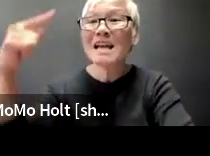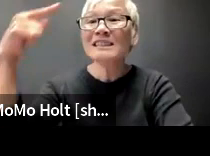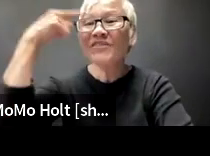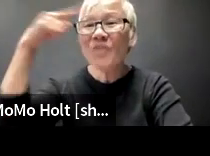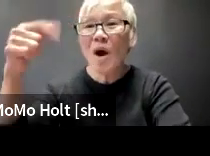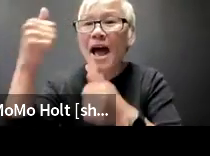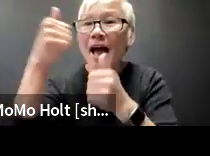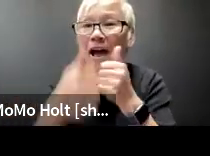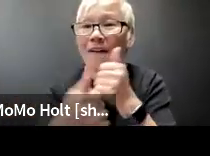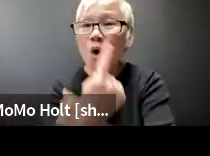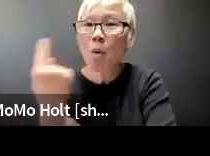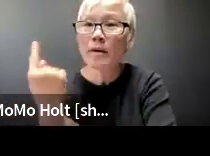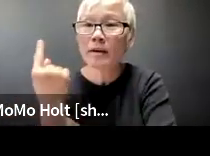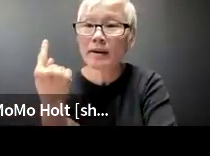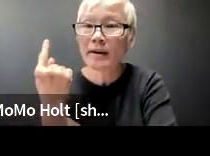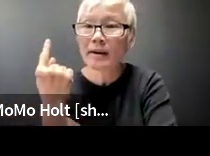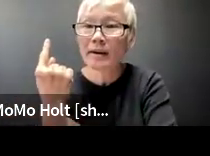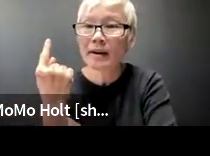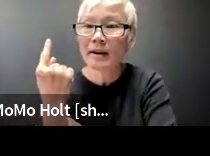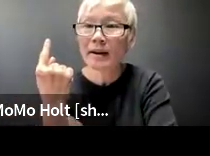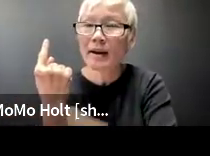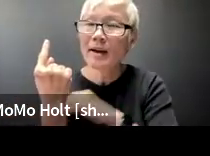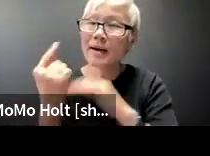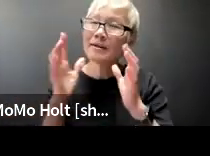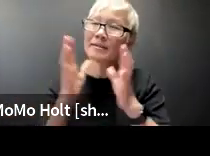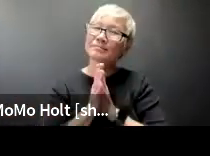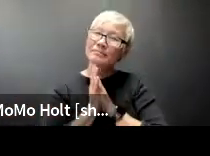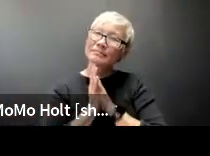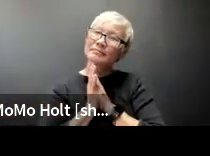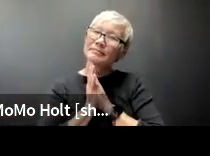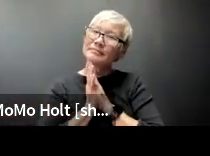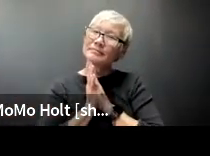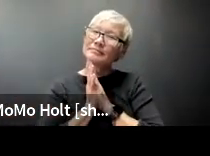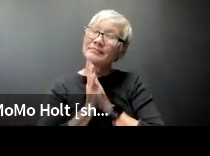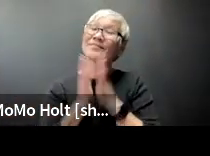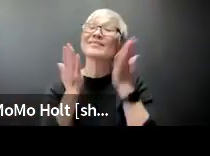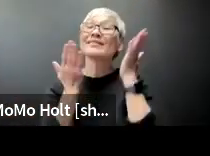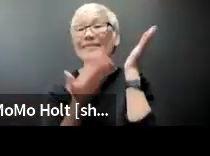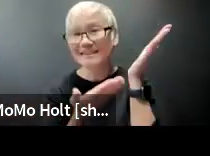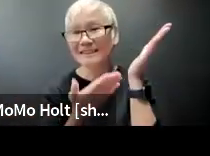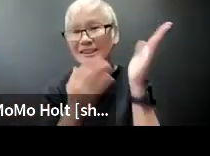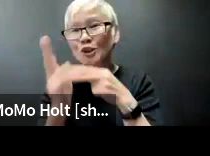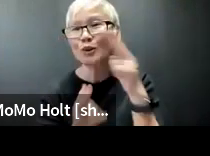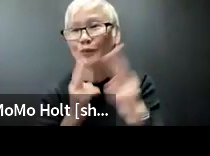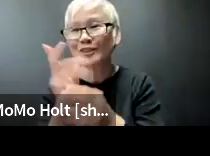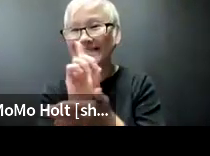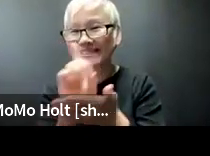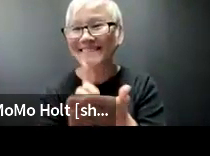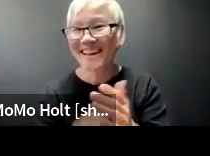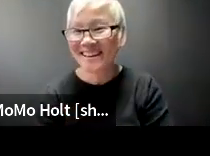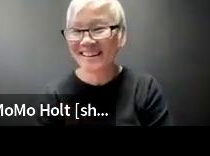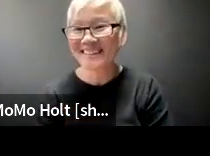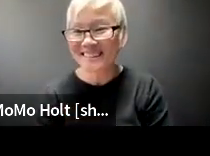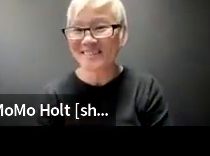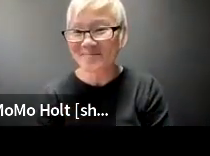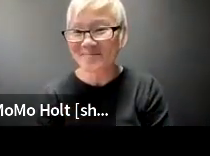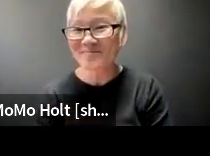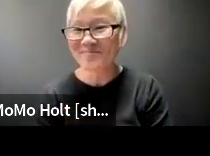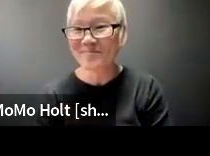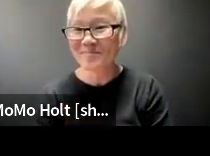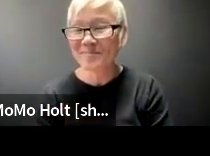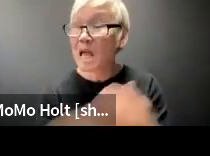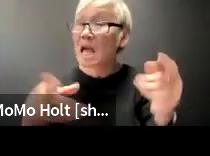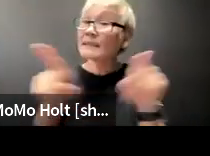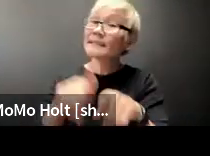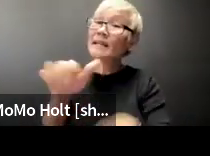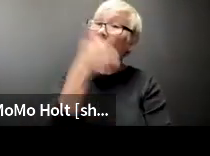oh it was not meant to benefit just people with a disability it benefits everyone that's